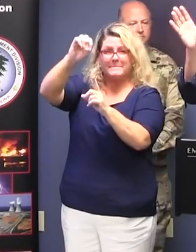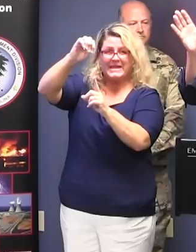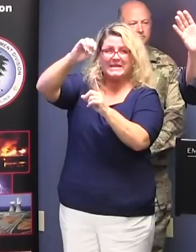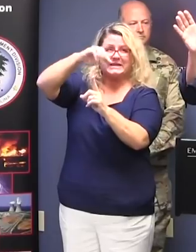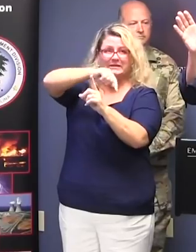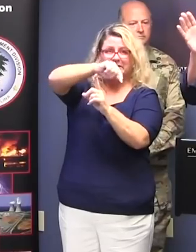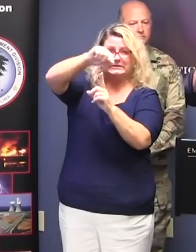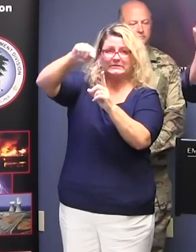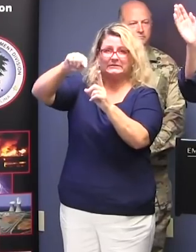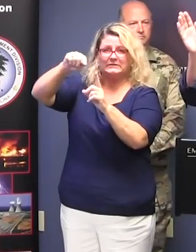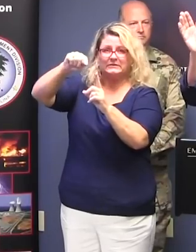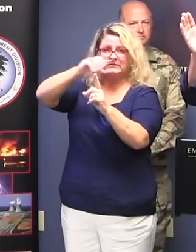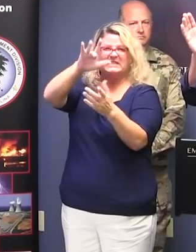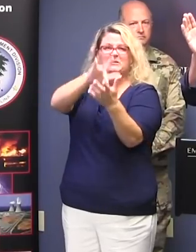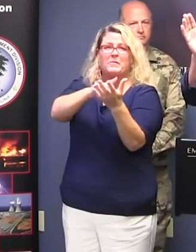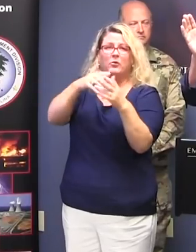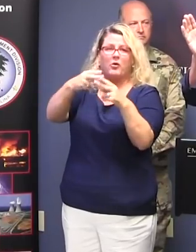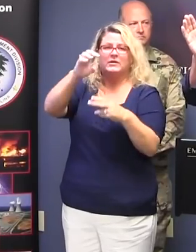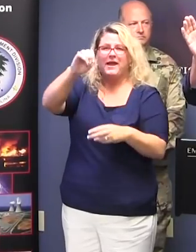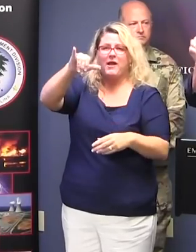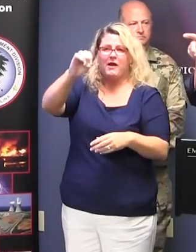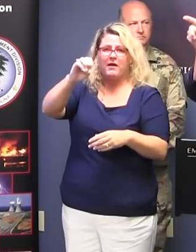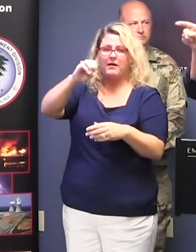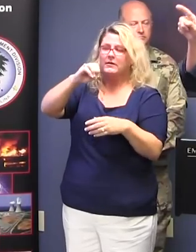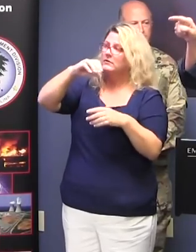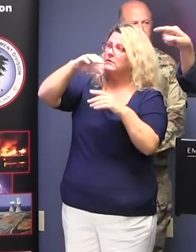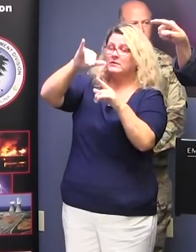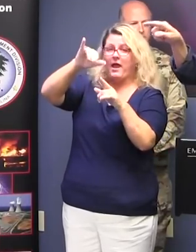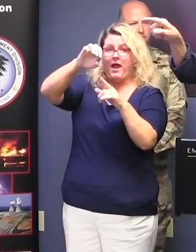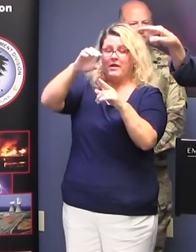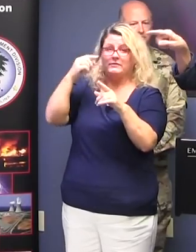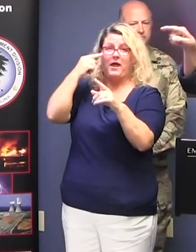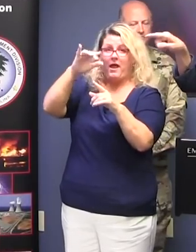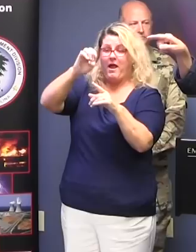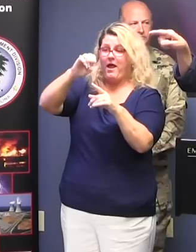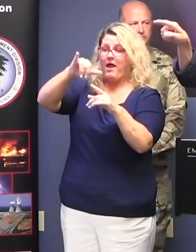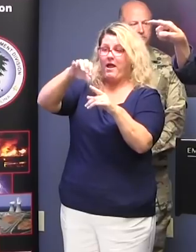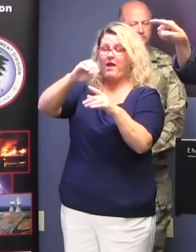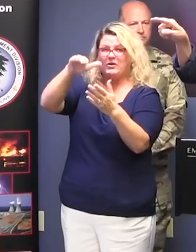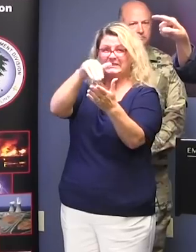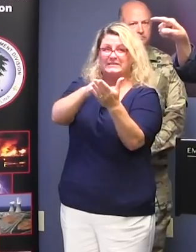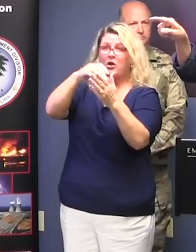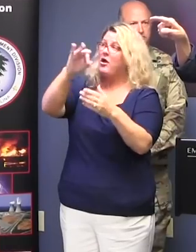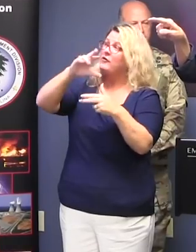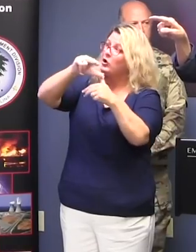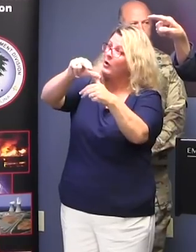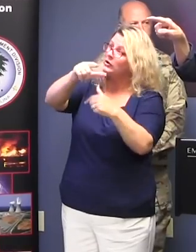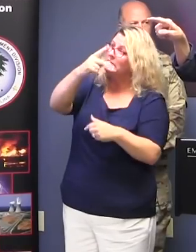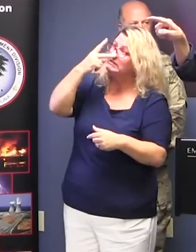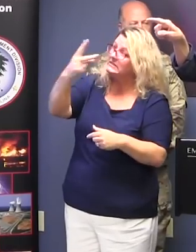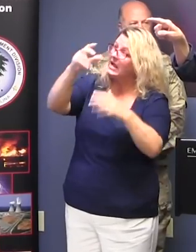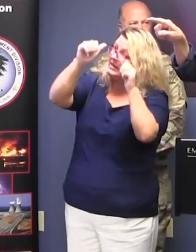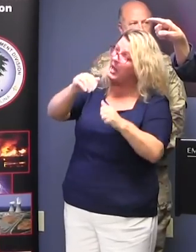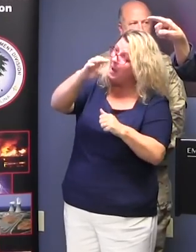extent of the winds of the hurricane. That will go up maybe 100 miles on either side with the eye of the hurricane. So by this prediction here, the eye of the hurricane